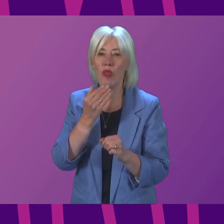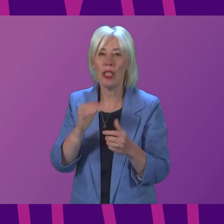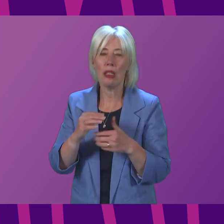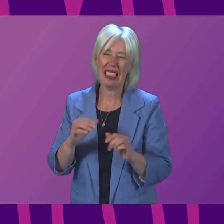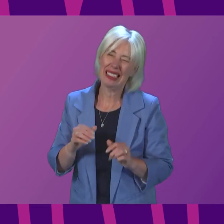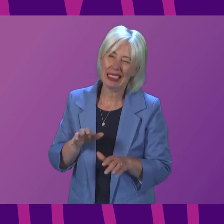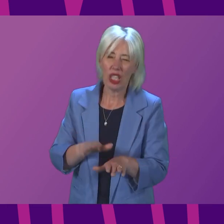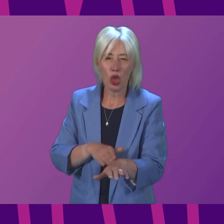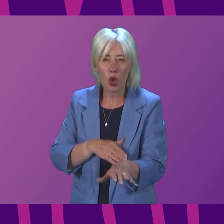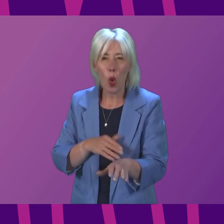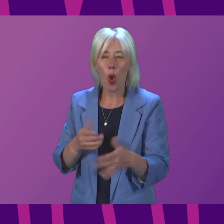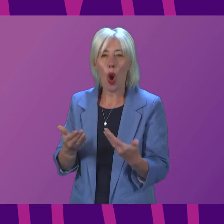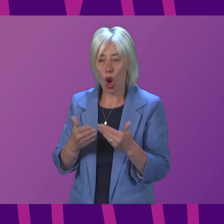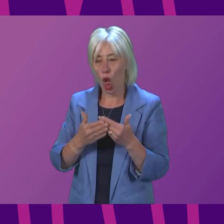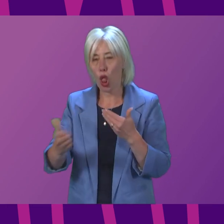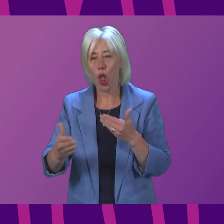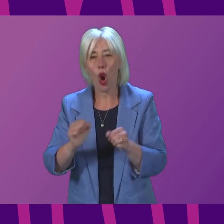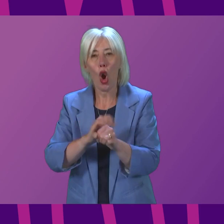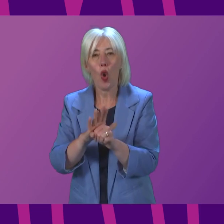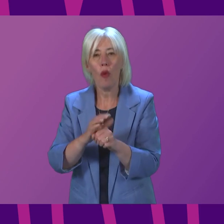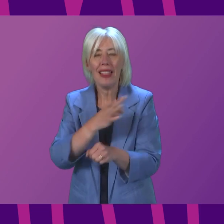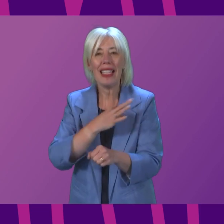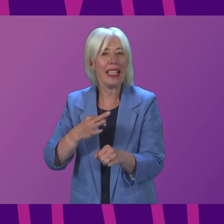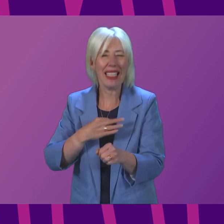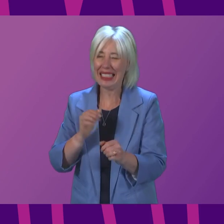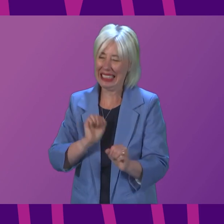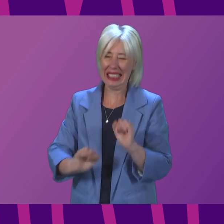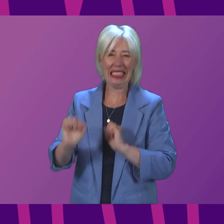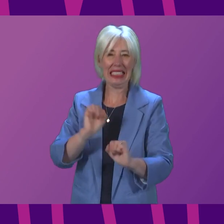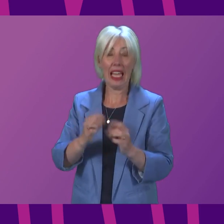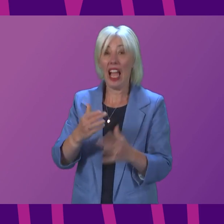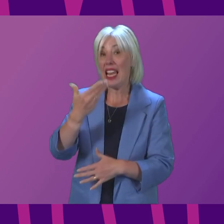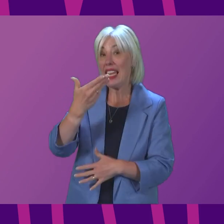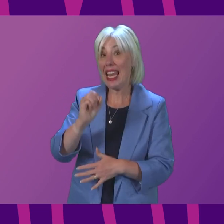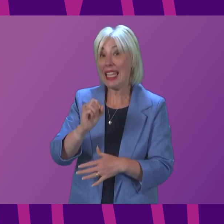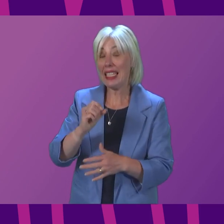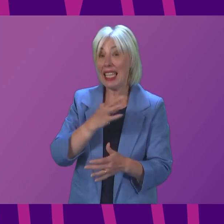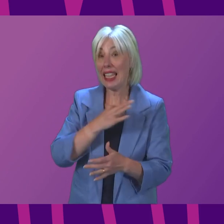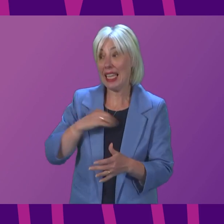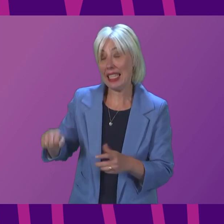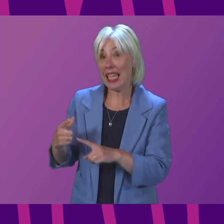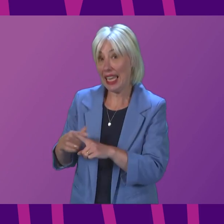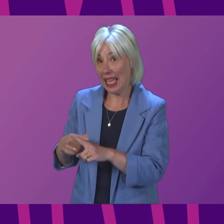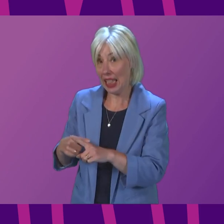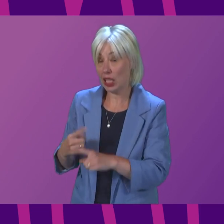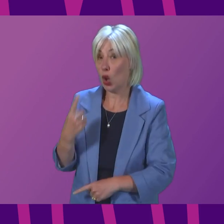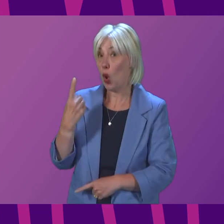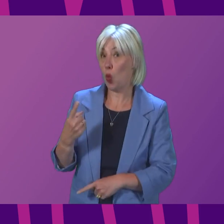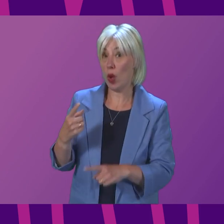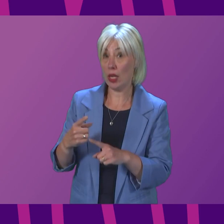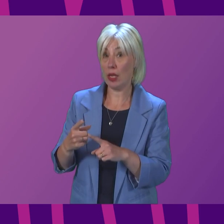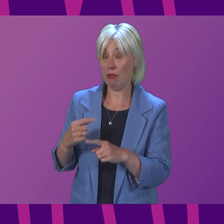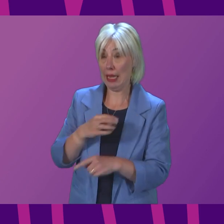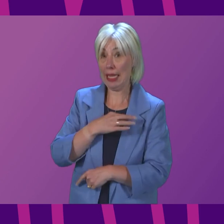establishing a network of long COVID clinics across Scotland. Up to 90 clinics are up and running across England, including the Hertfordshire clinic that I